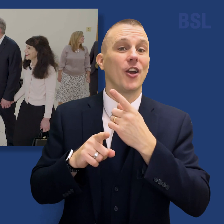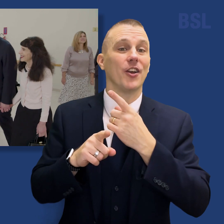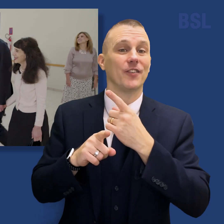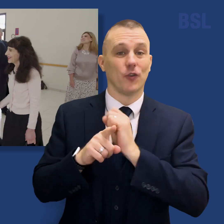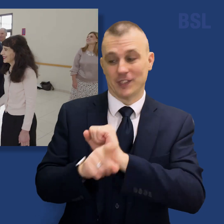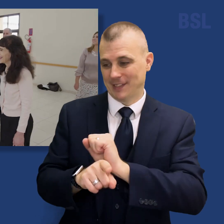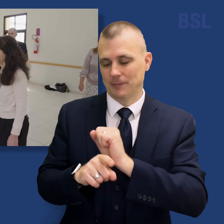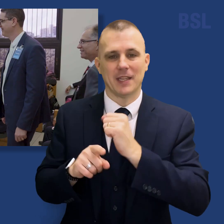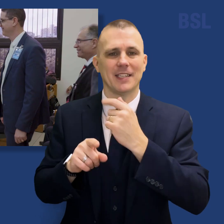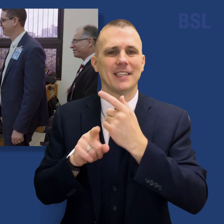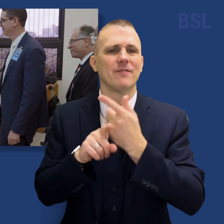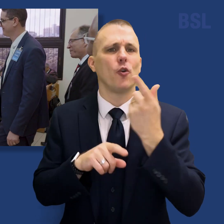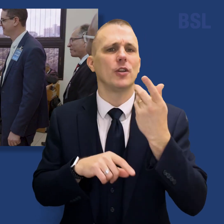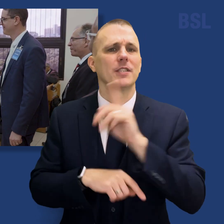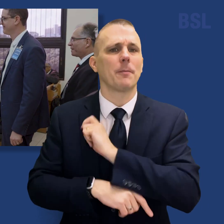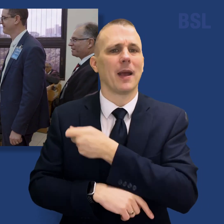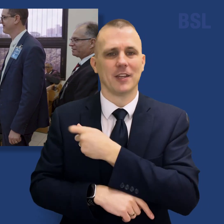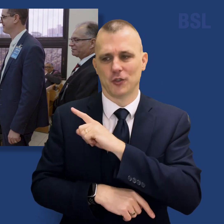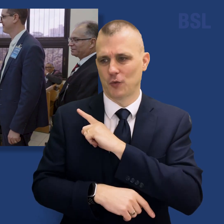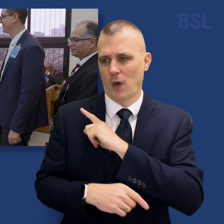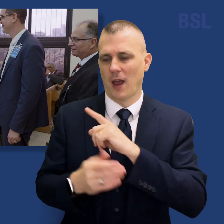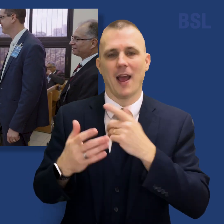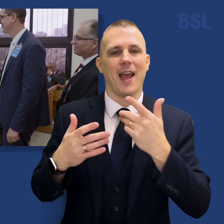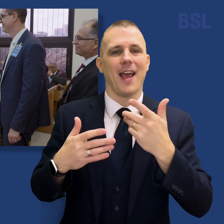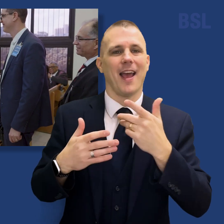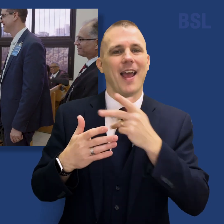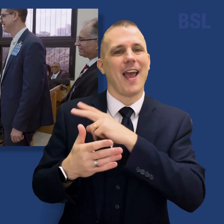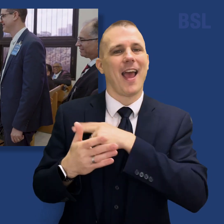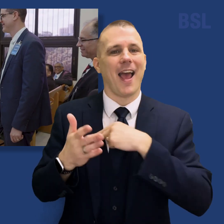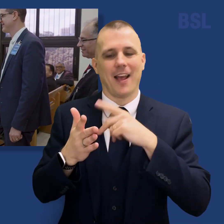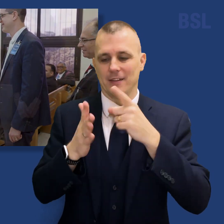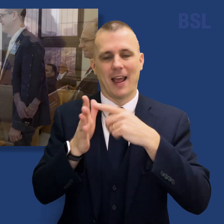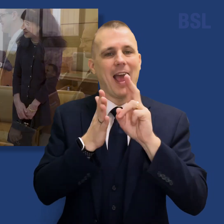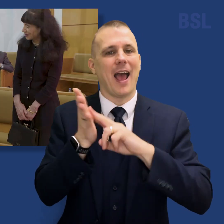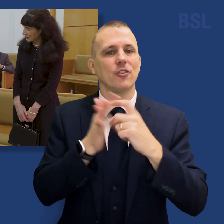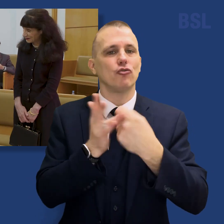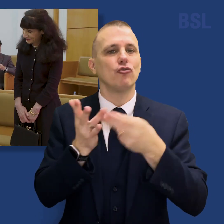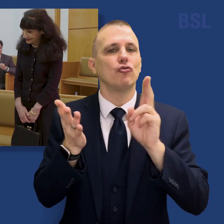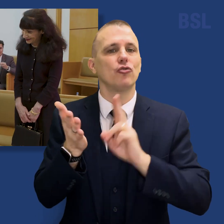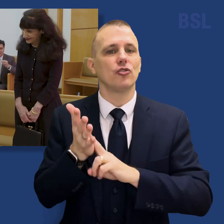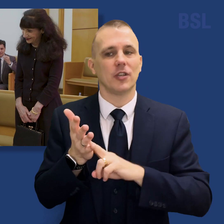It was a joyful reunion for Elder Neal L. Anderson and his wife Kathy in Brazil.